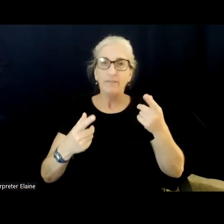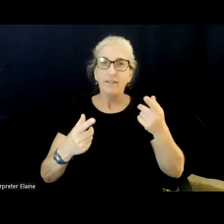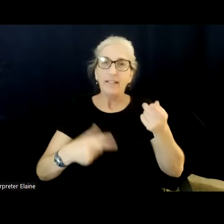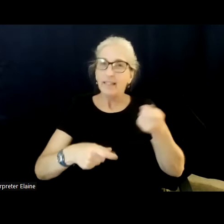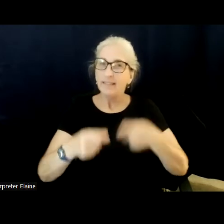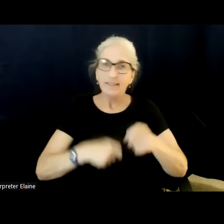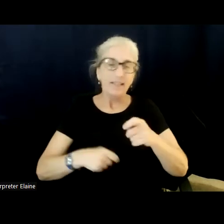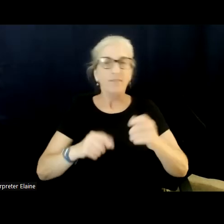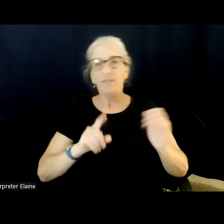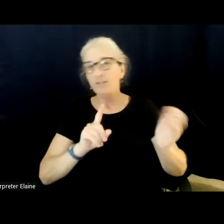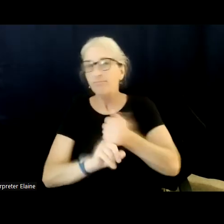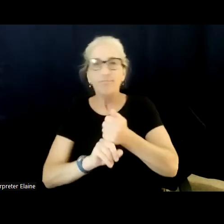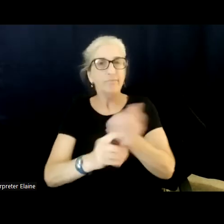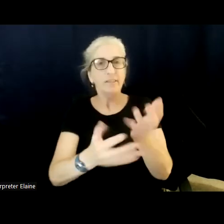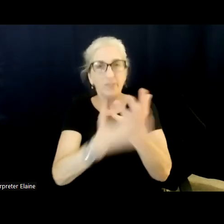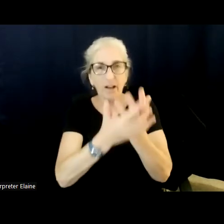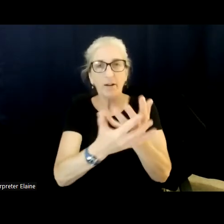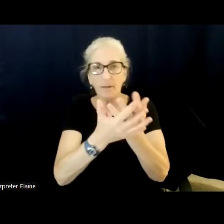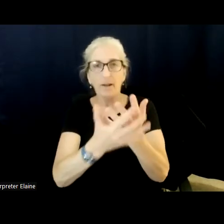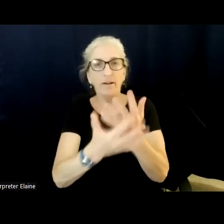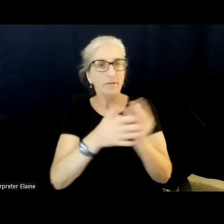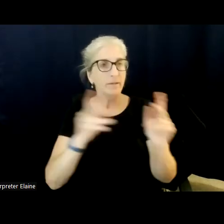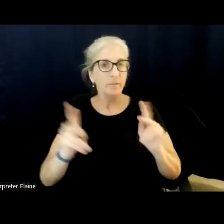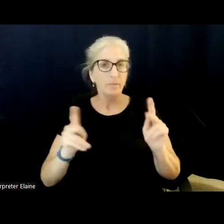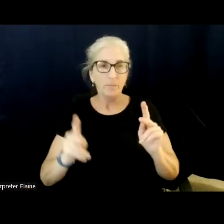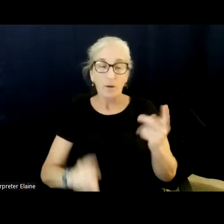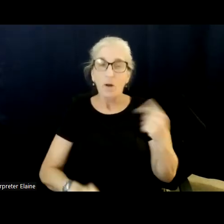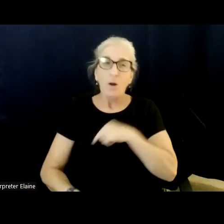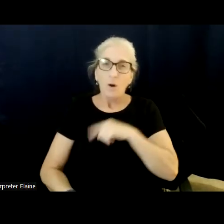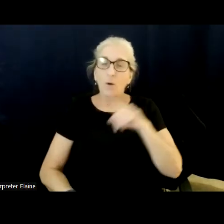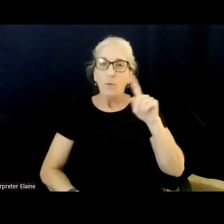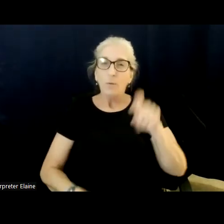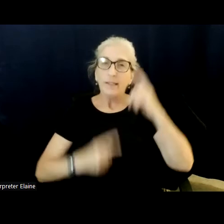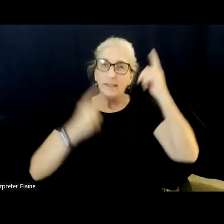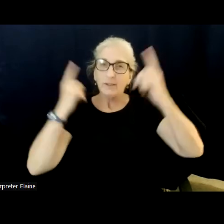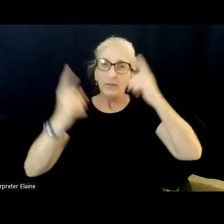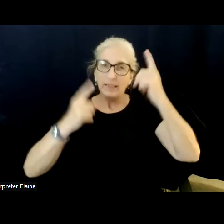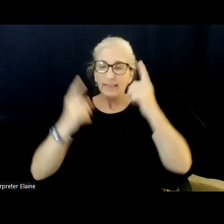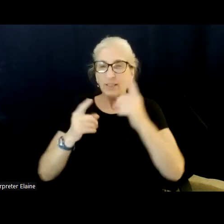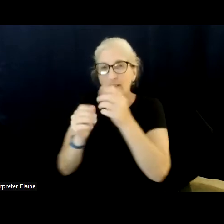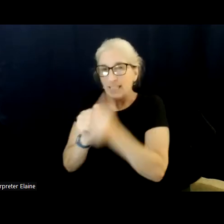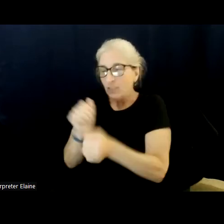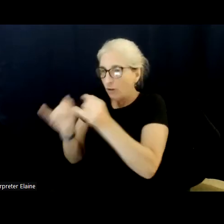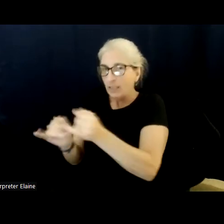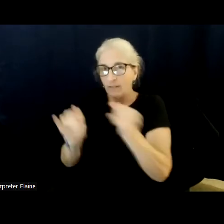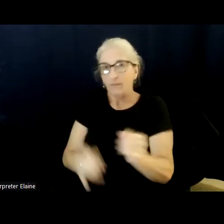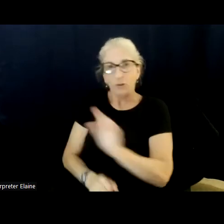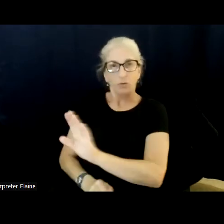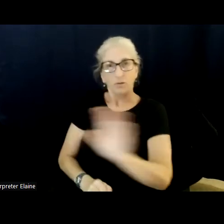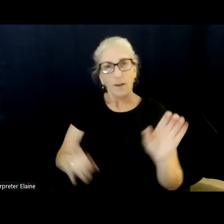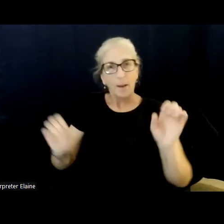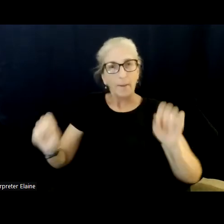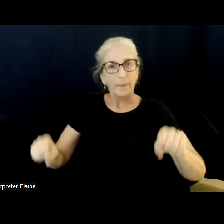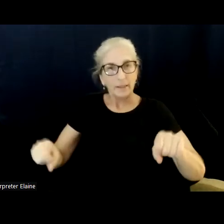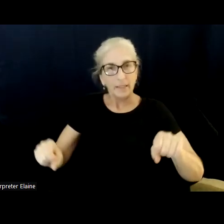possible. We need to consider the, the, the, uh, the, the, the that they, uh, people have and whether or not they have the, true, uh,